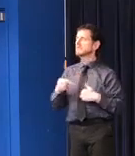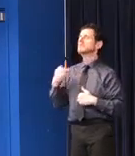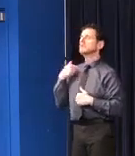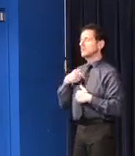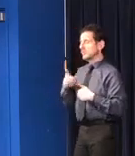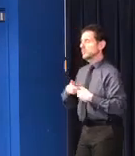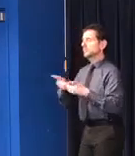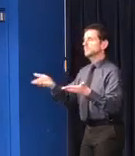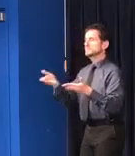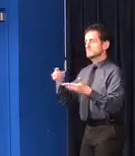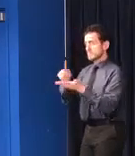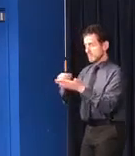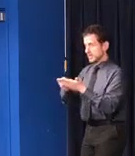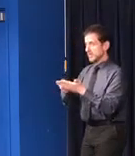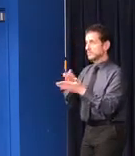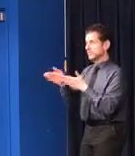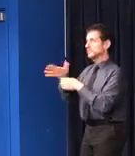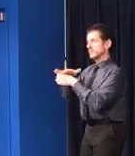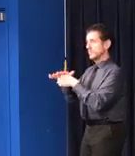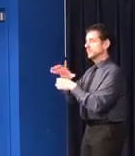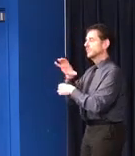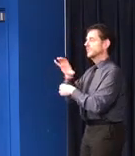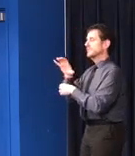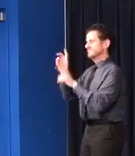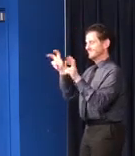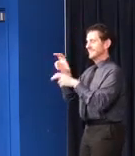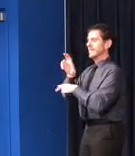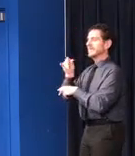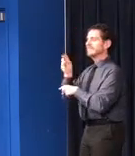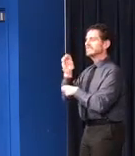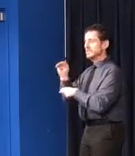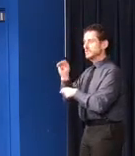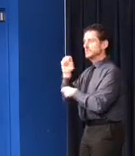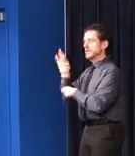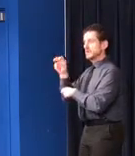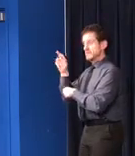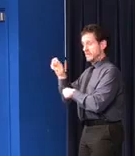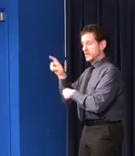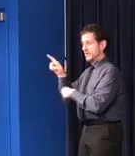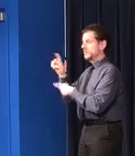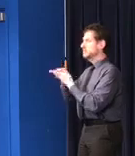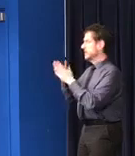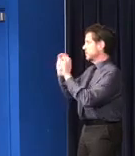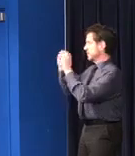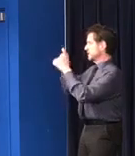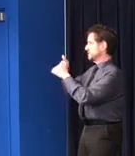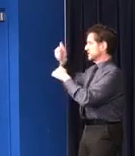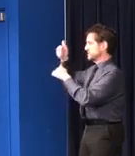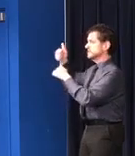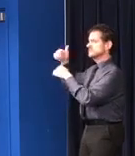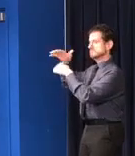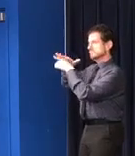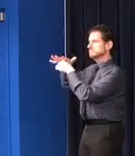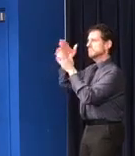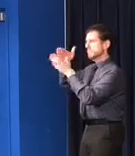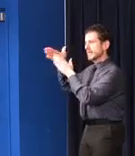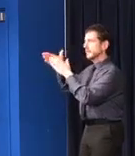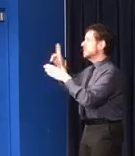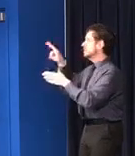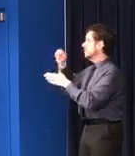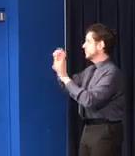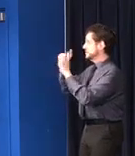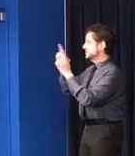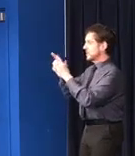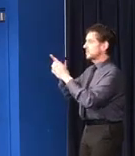continuums of care, as the Secretary mentioned, which are local and regional planning bodies recognized by the U.S. Department